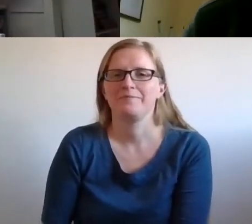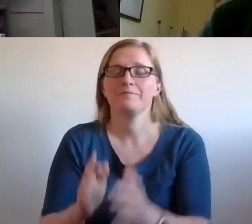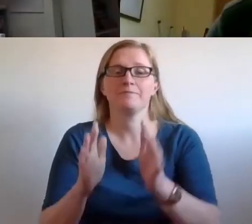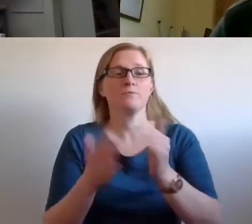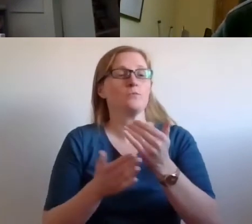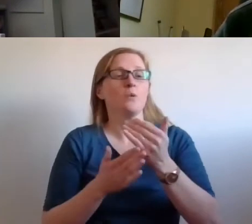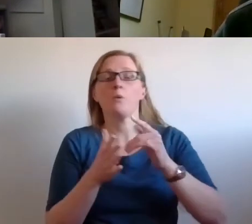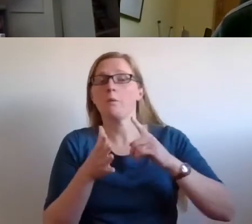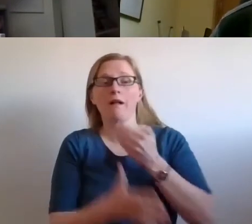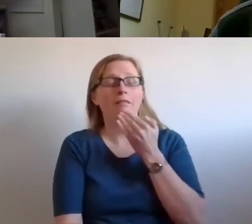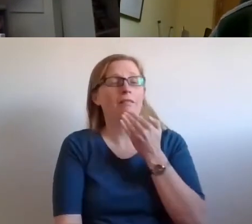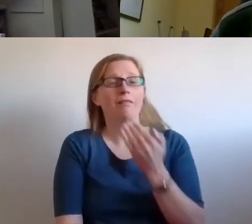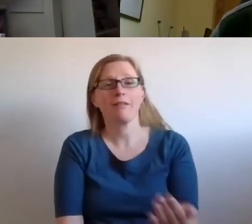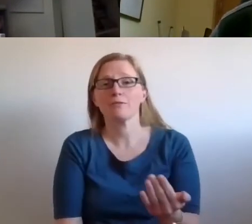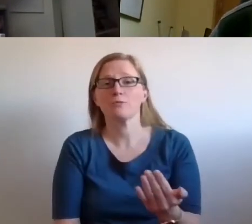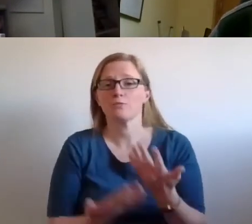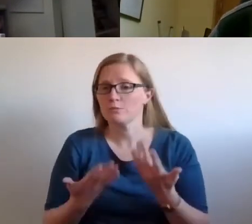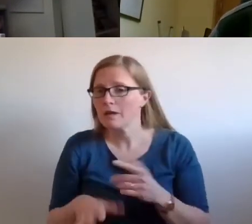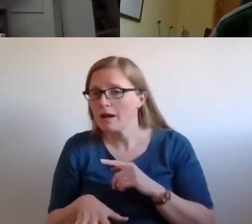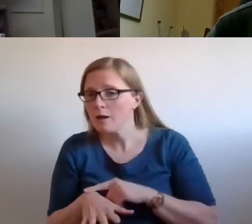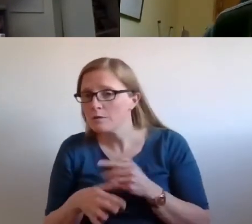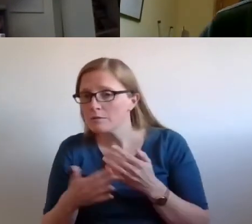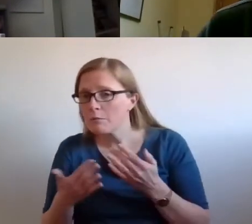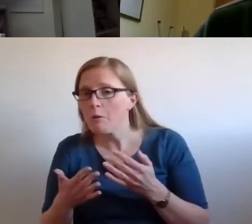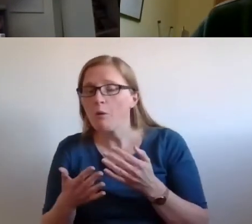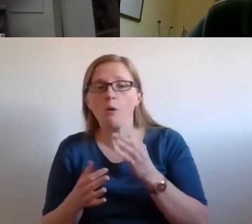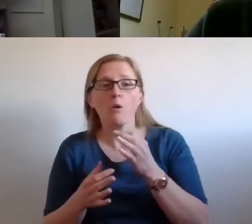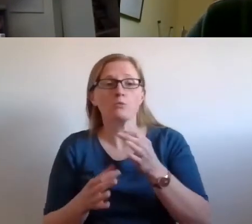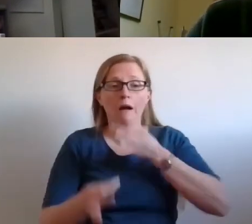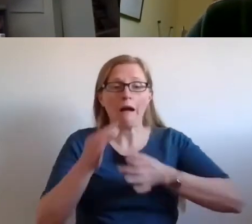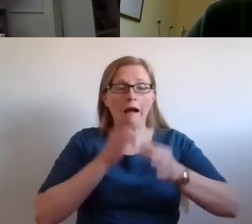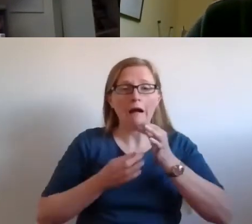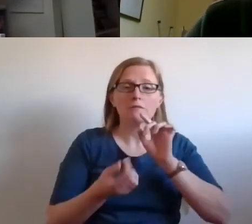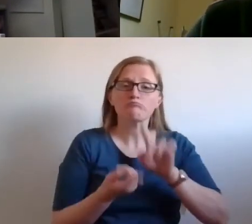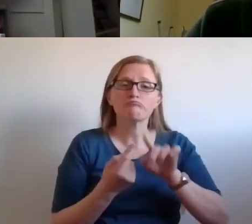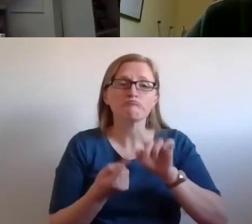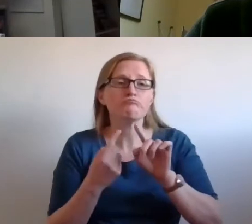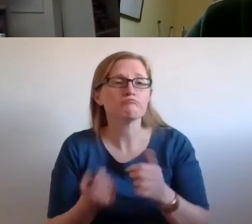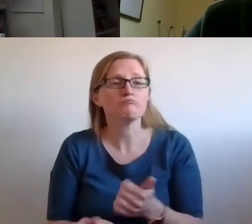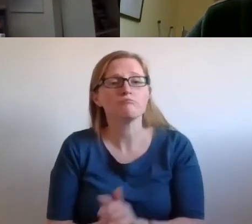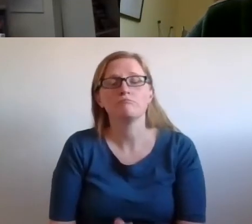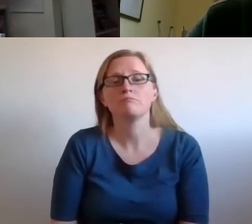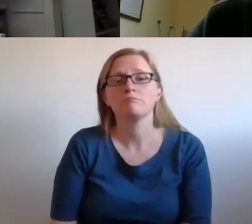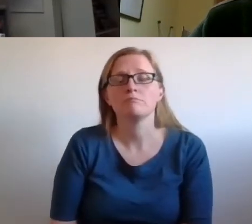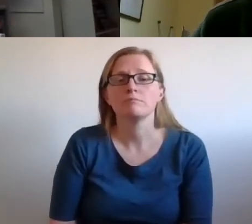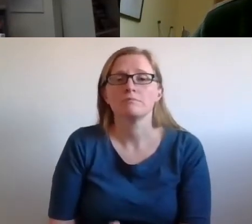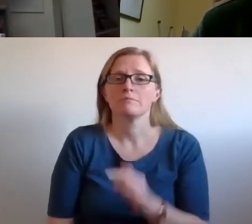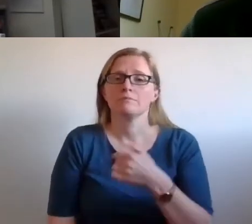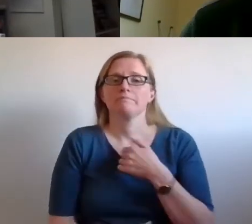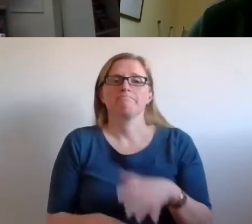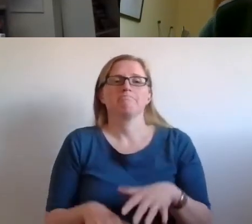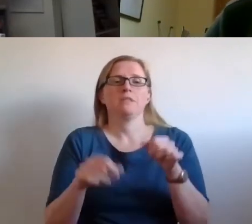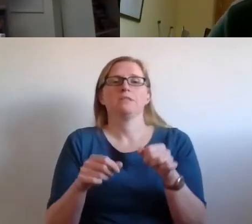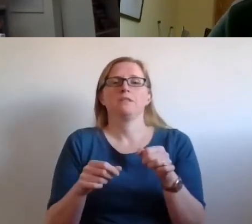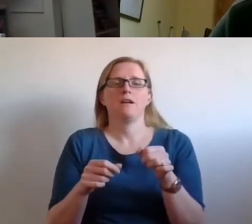Alan. And we've got plenty of time for questions and then and your answers. So let me start with